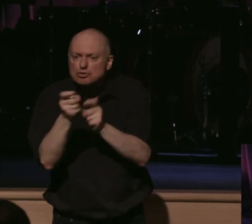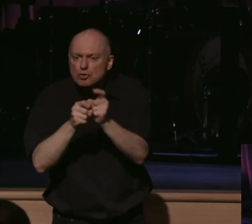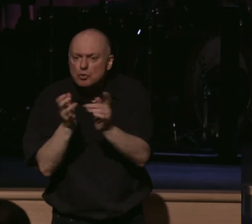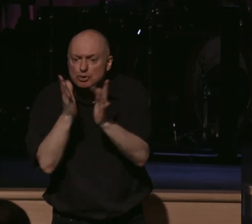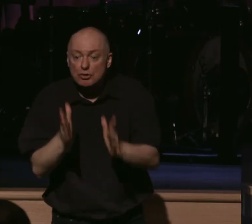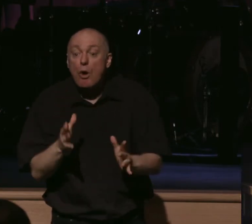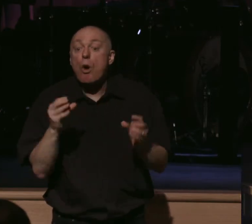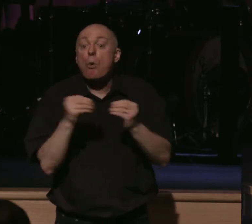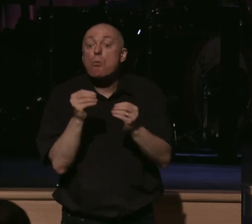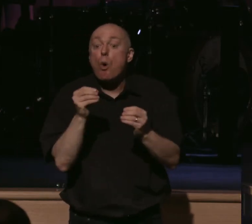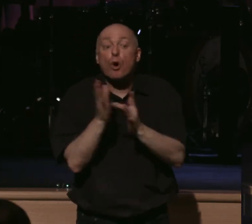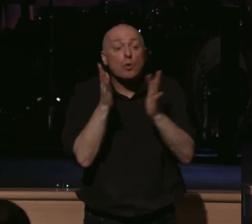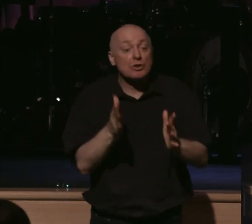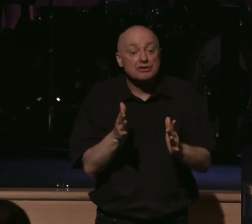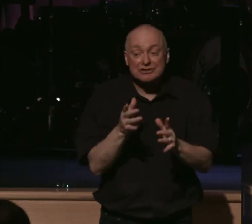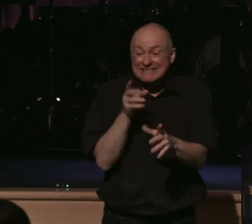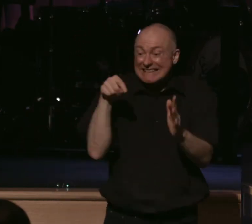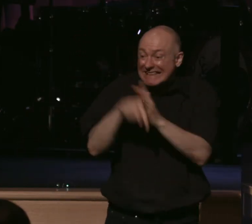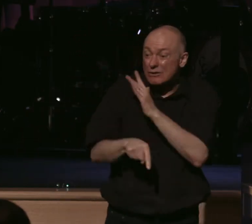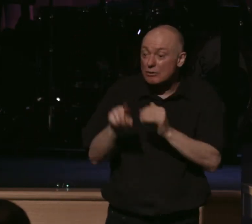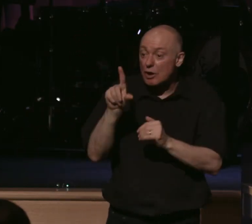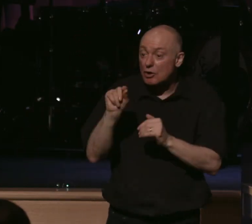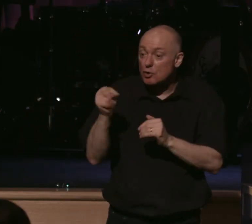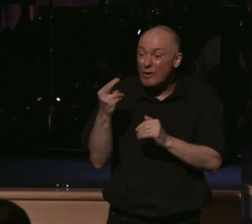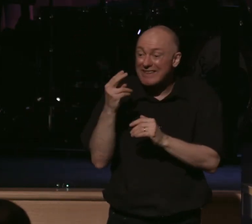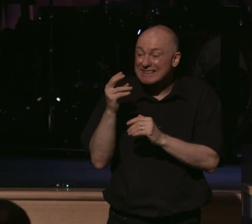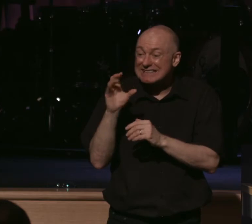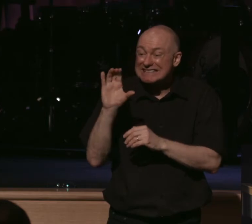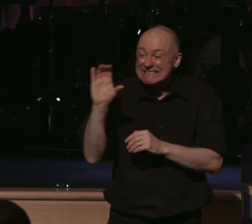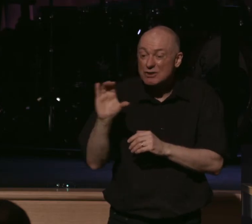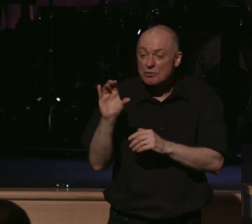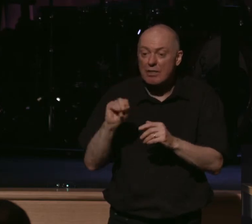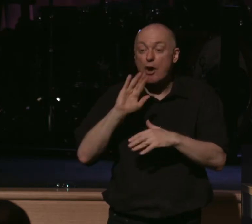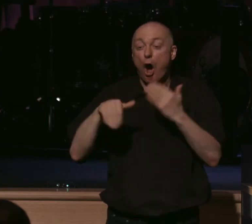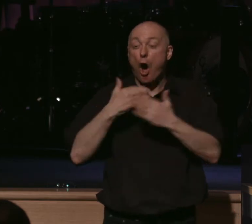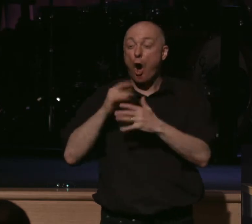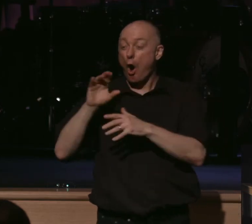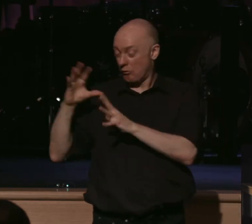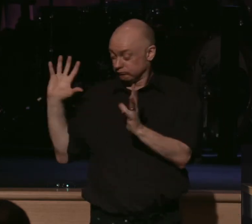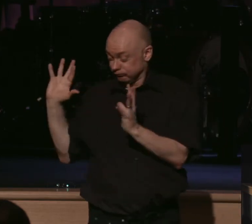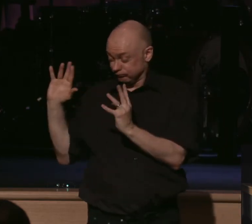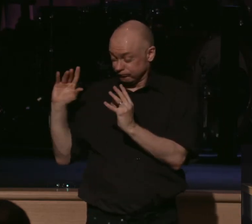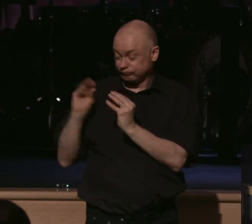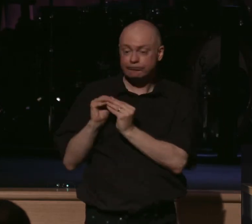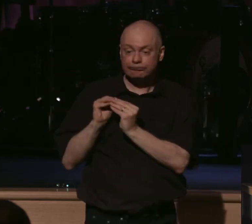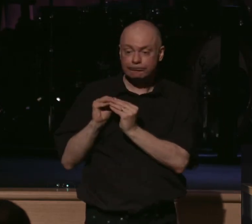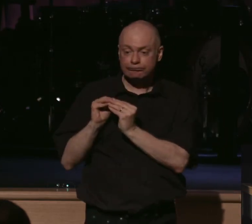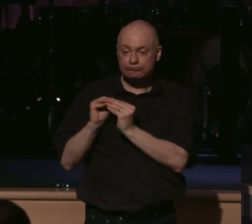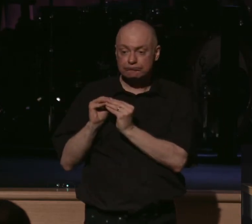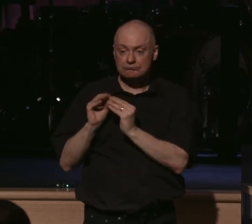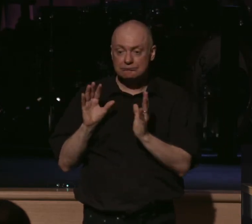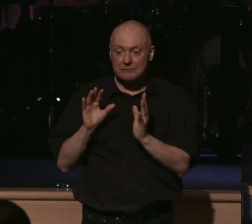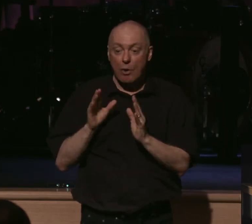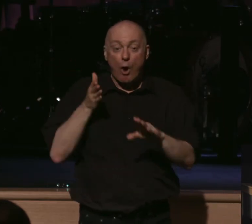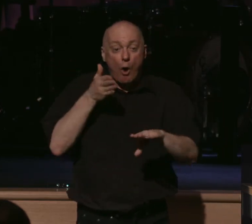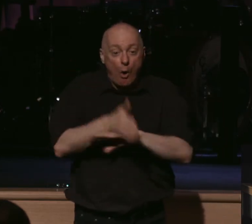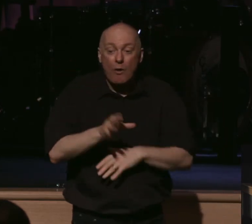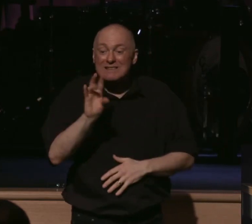More Christians were martyred in the 20th century than in all other centuries combined. Over 75